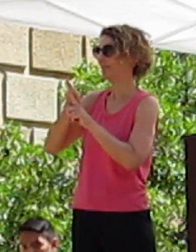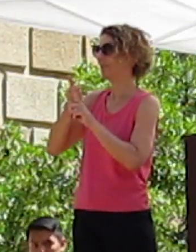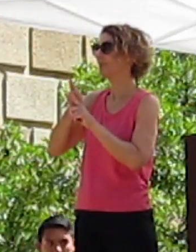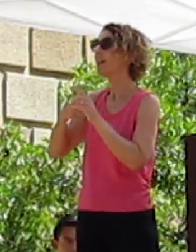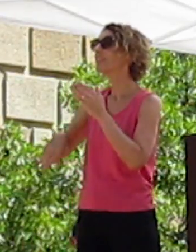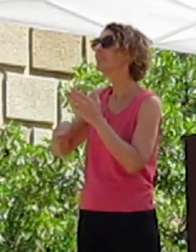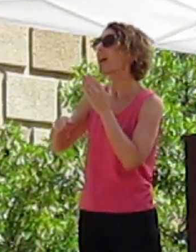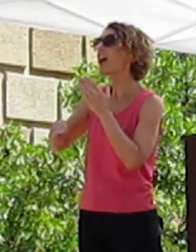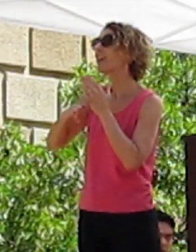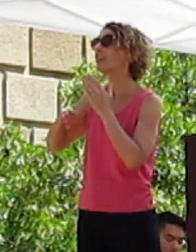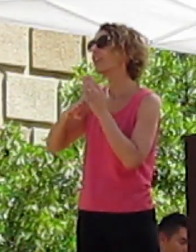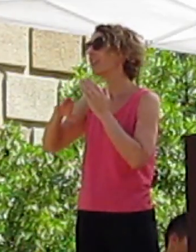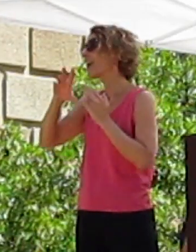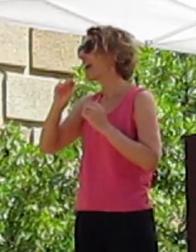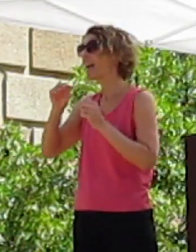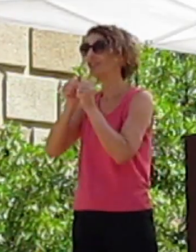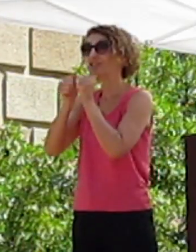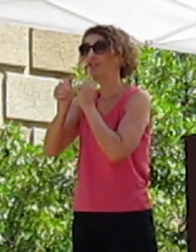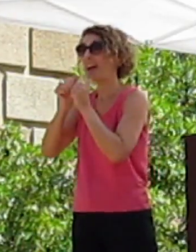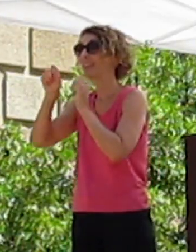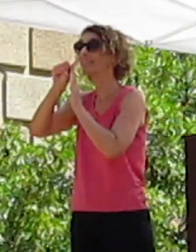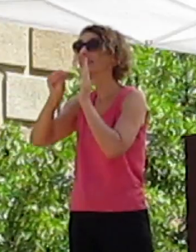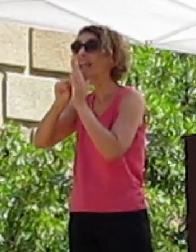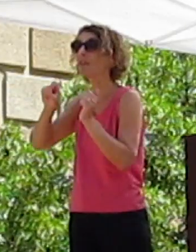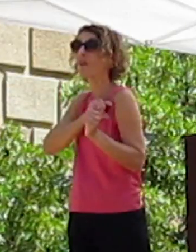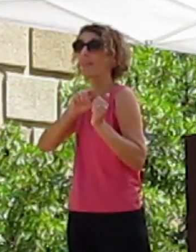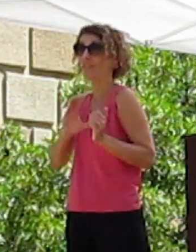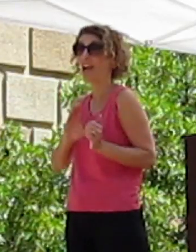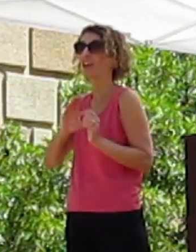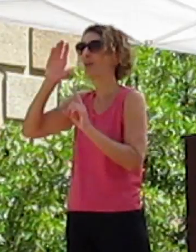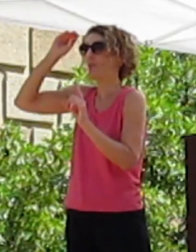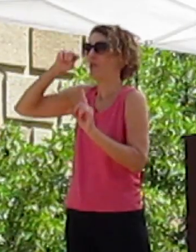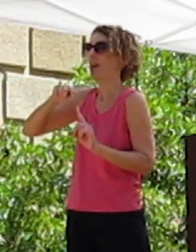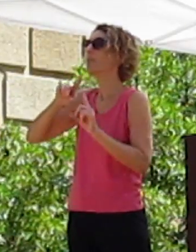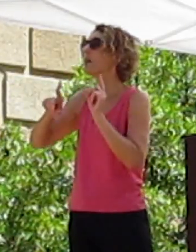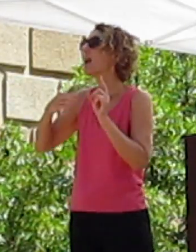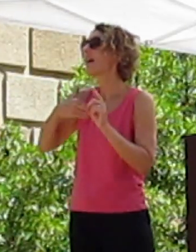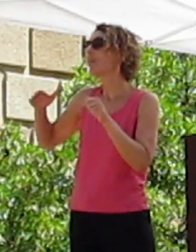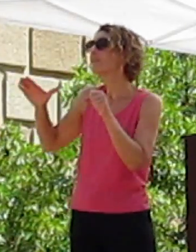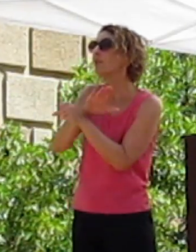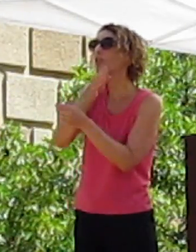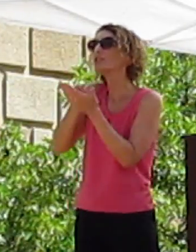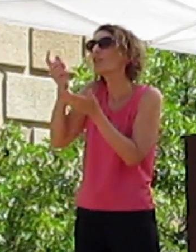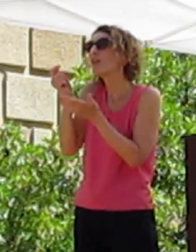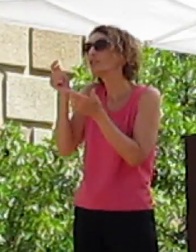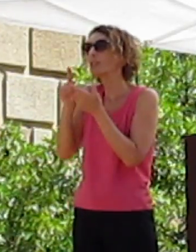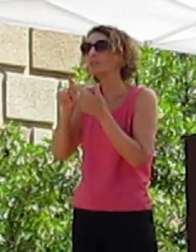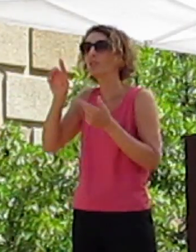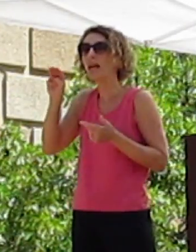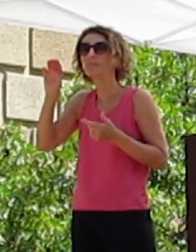soccer and track state qualifier, but he has a full scholarship to Mesa Community College.